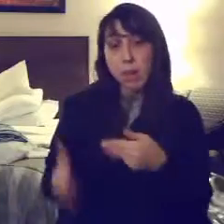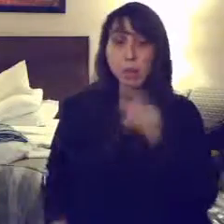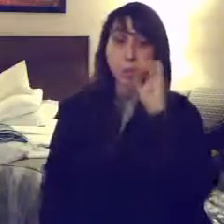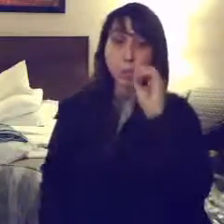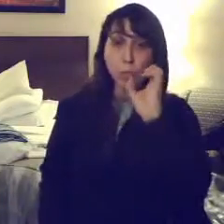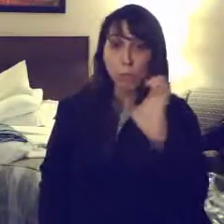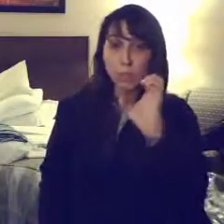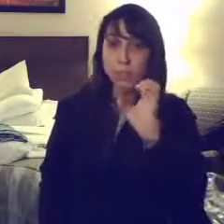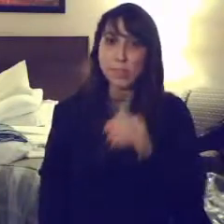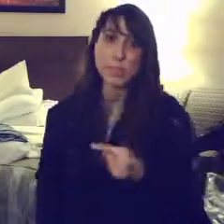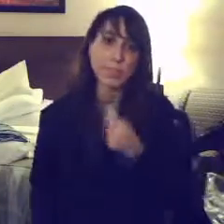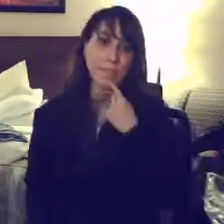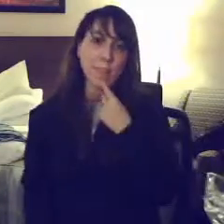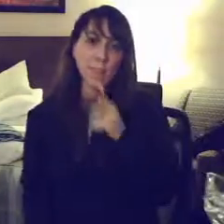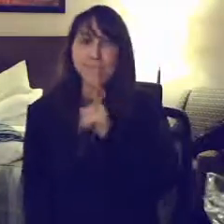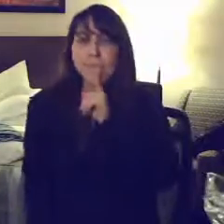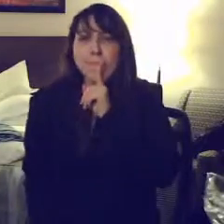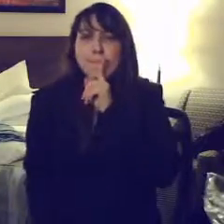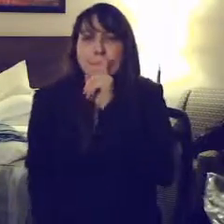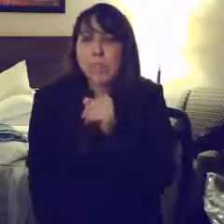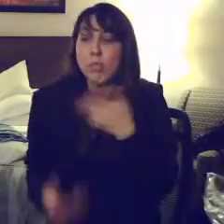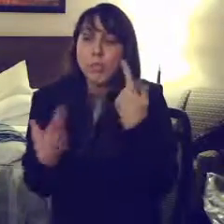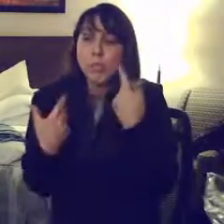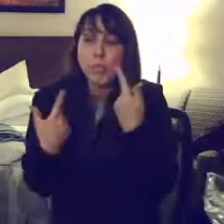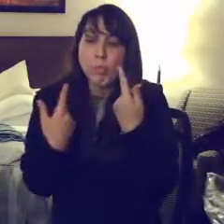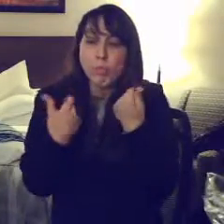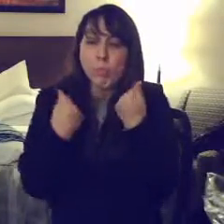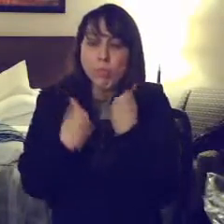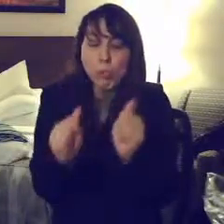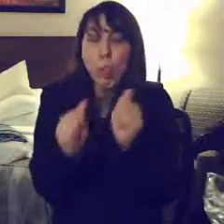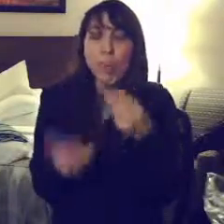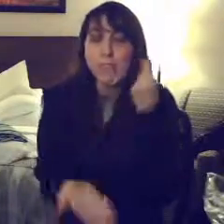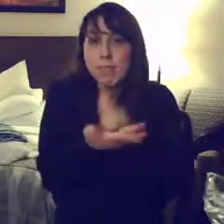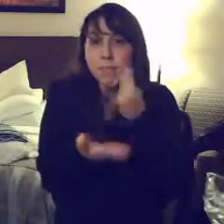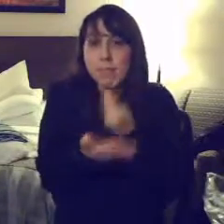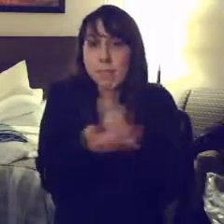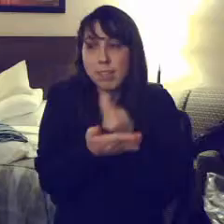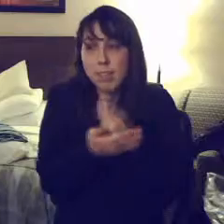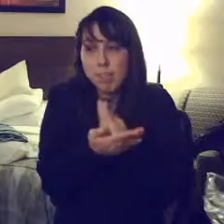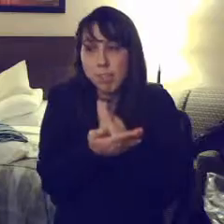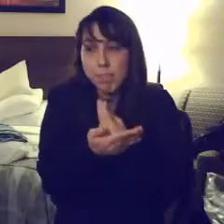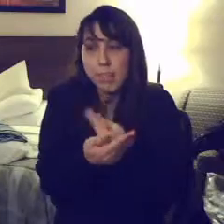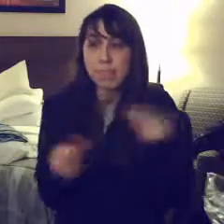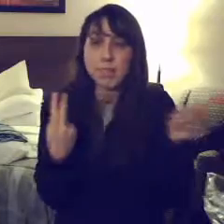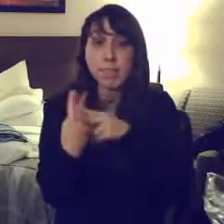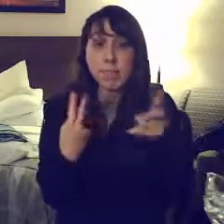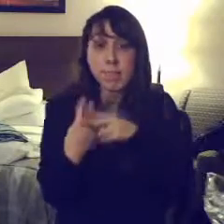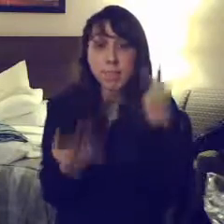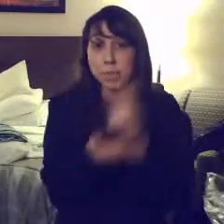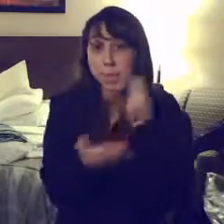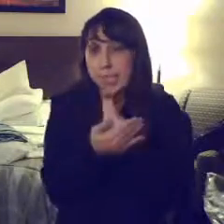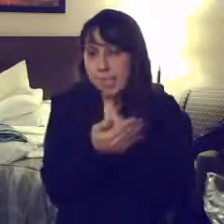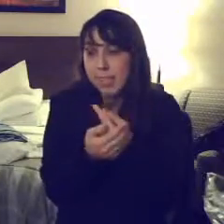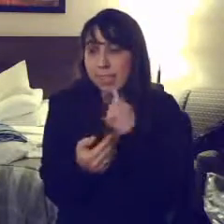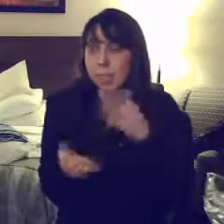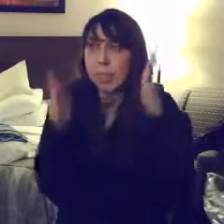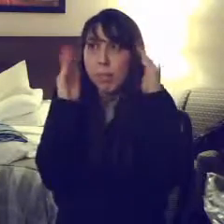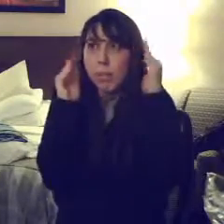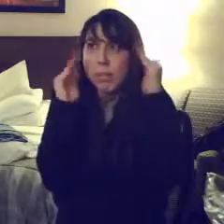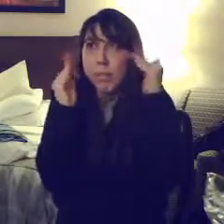the greatest gift to me is so many people that were like me that had no clue really what a preemie was besides a tiny baby. They're